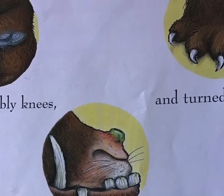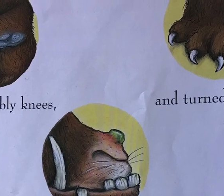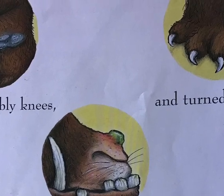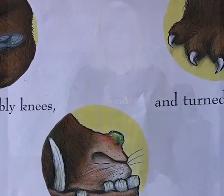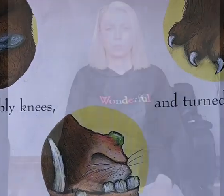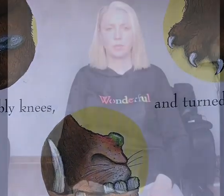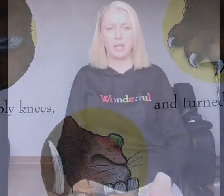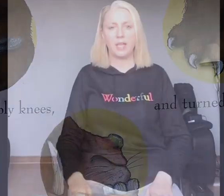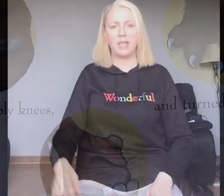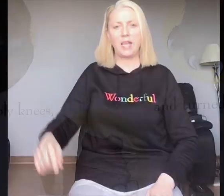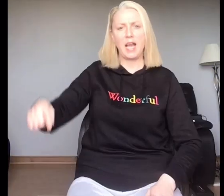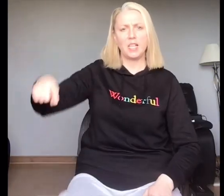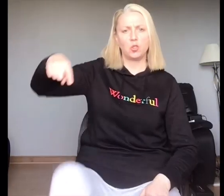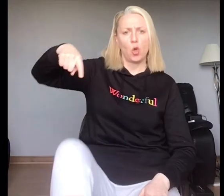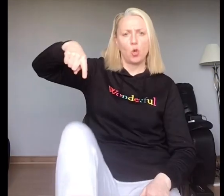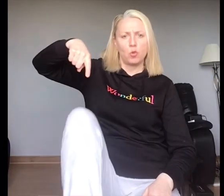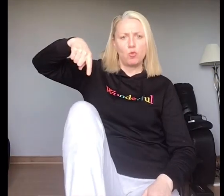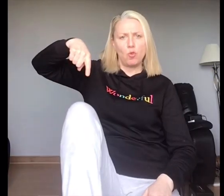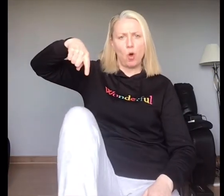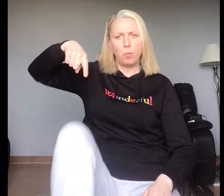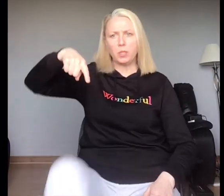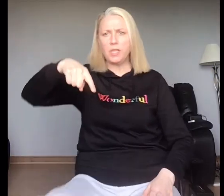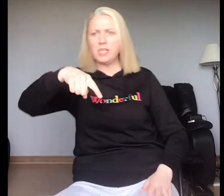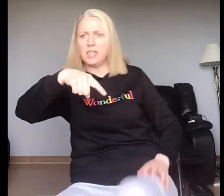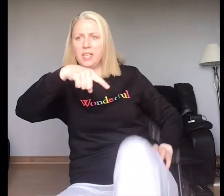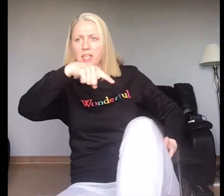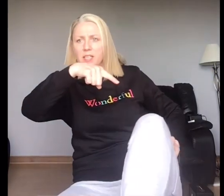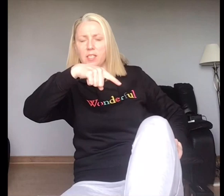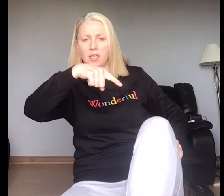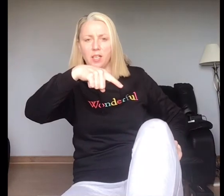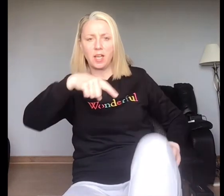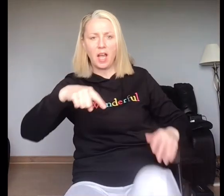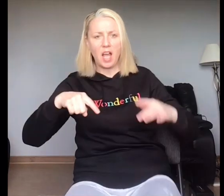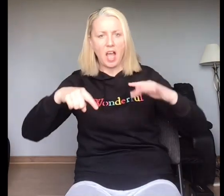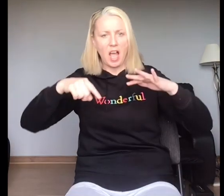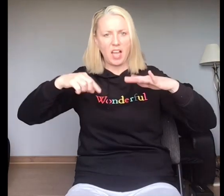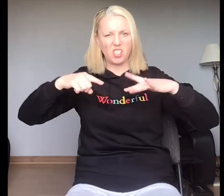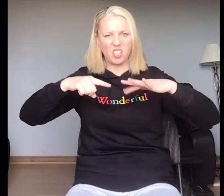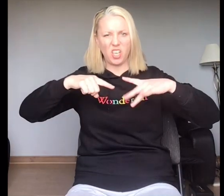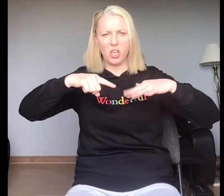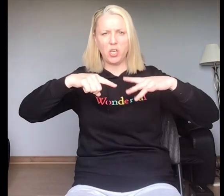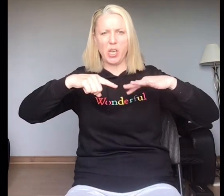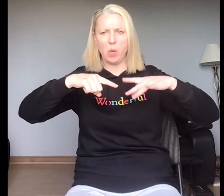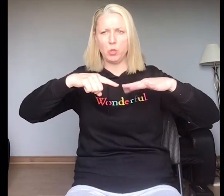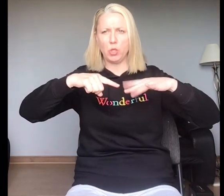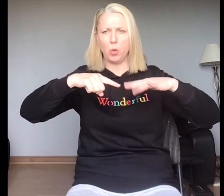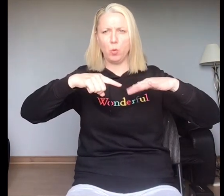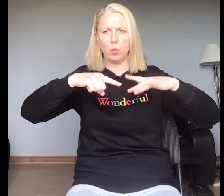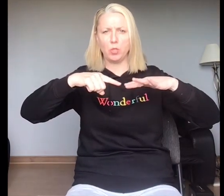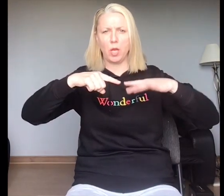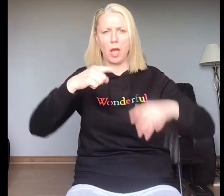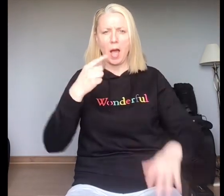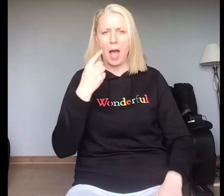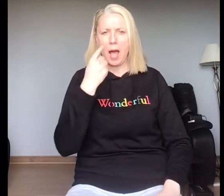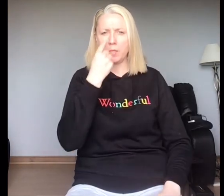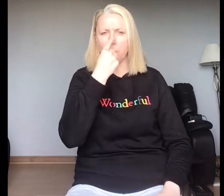He has knobbly knees, and turned out toes, and a